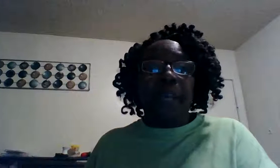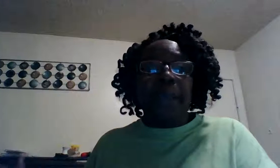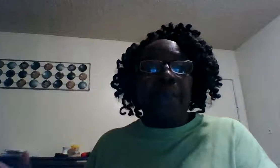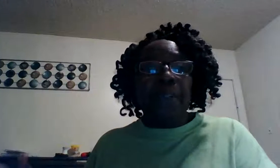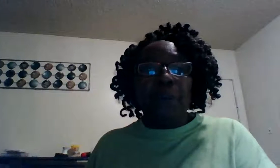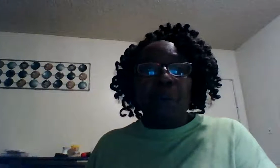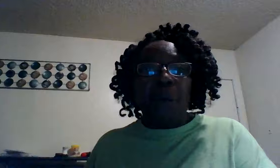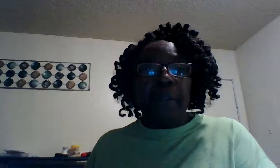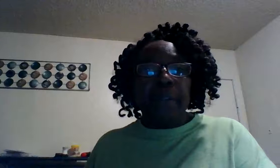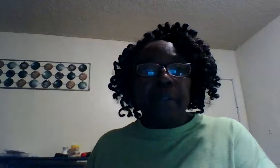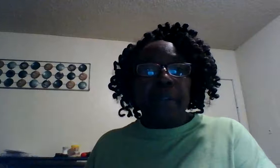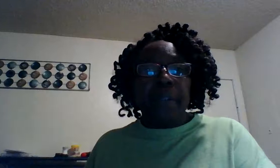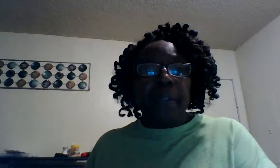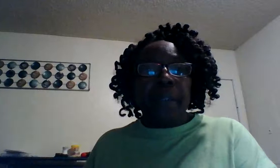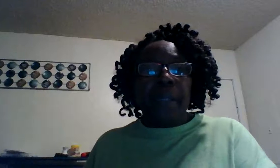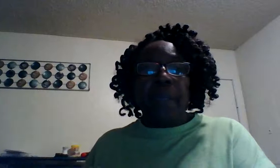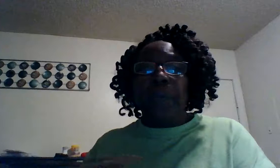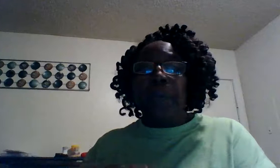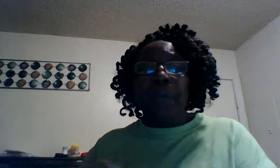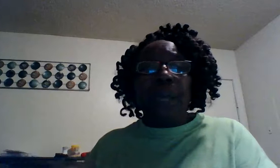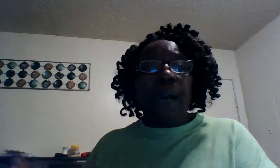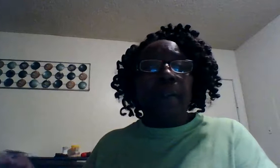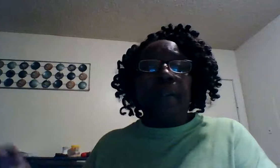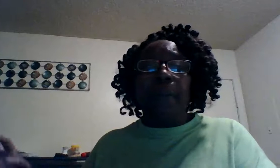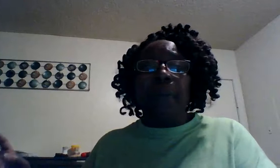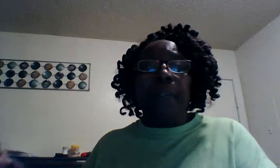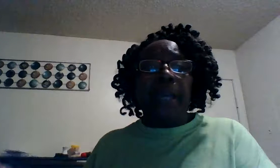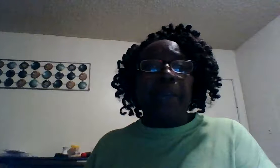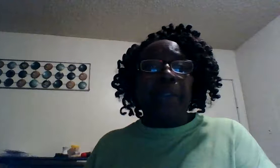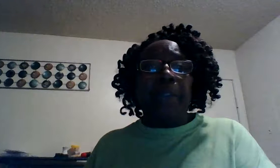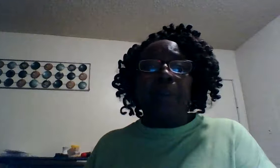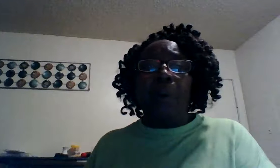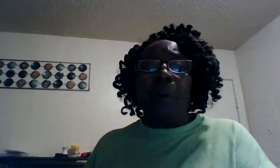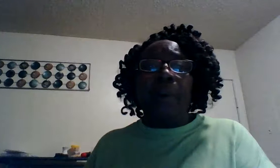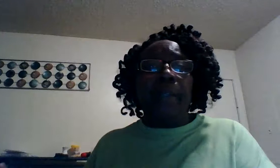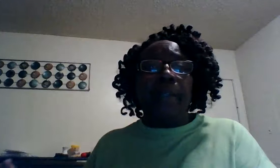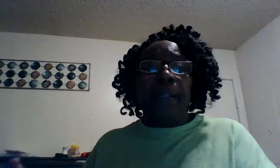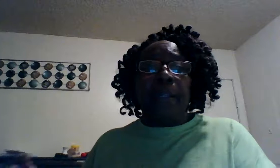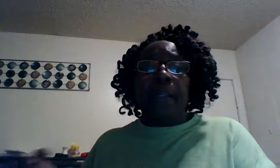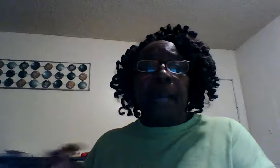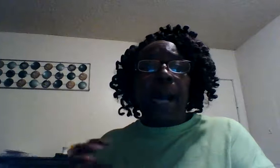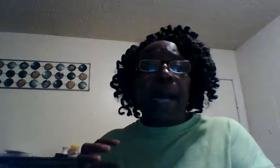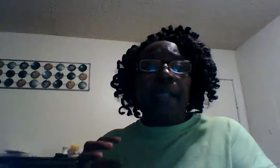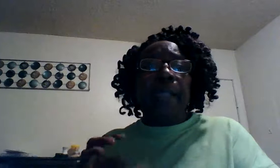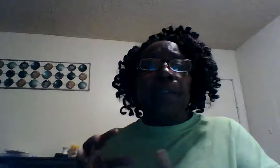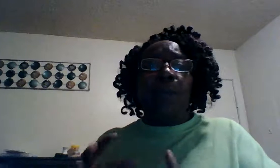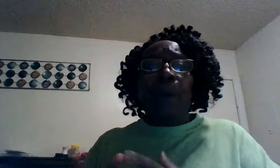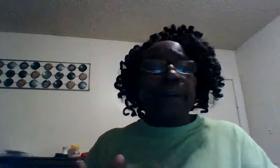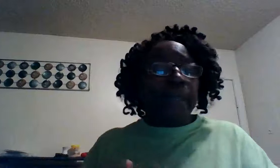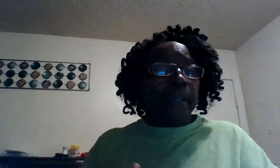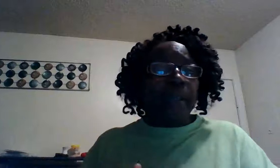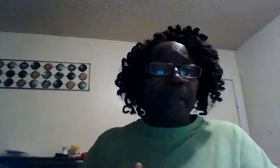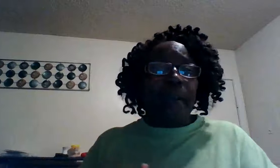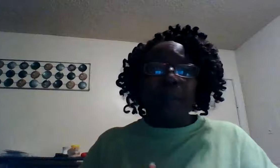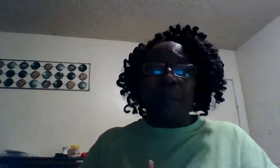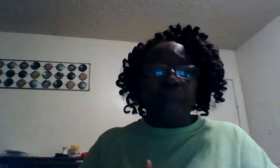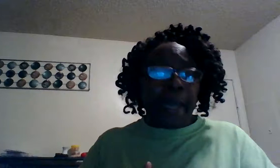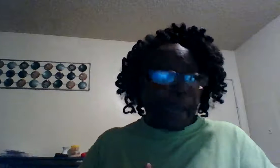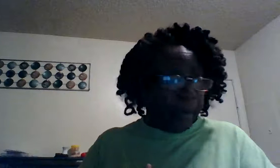name of the Lord and with you calling upon the name of the Lord God is working on your behalf